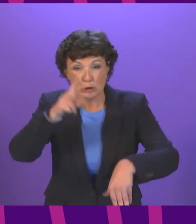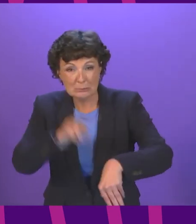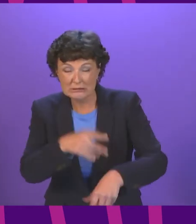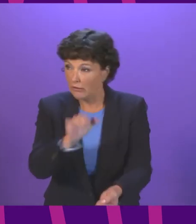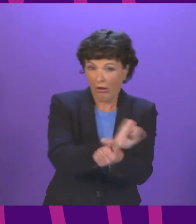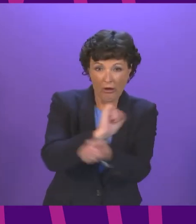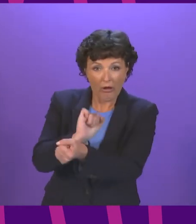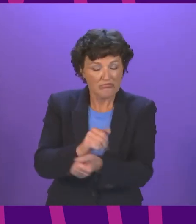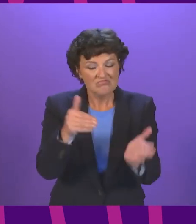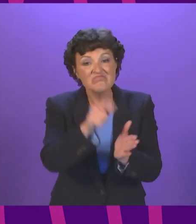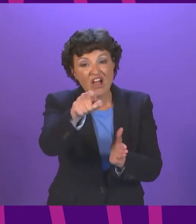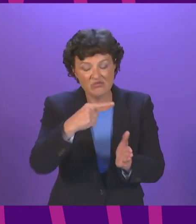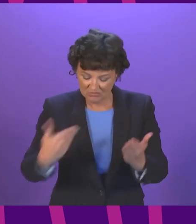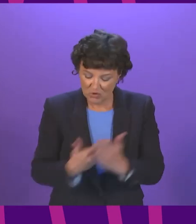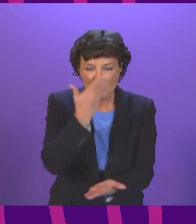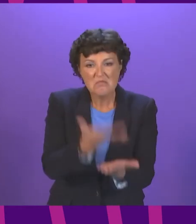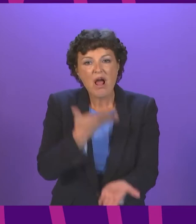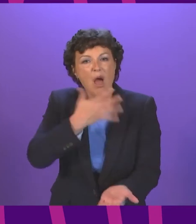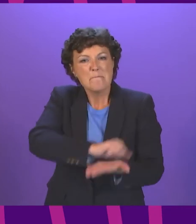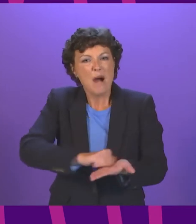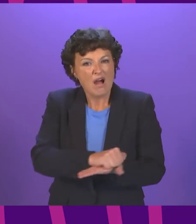families and to the communities affected. you.